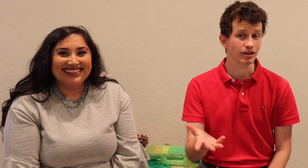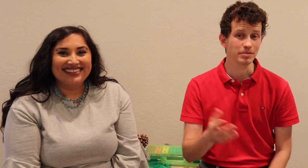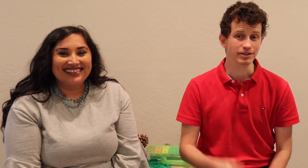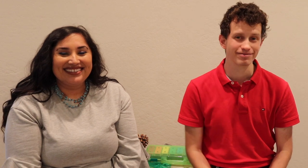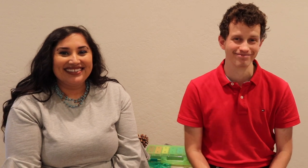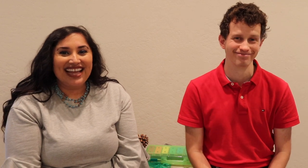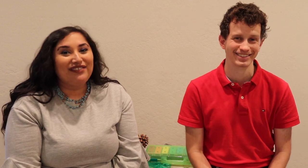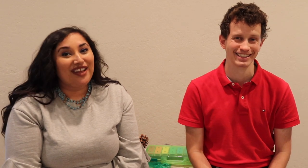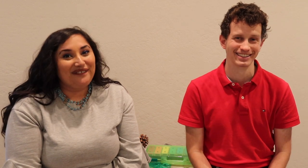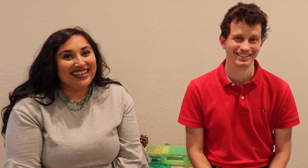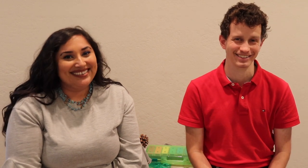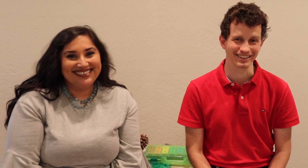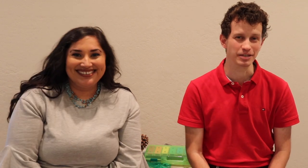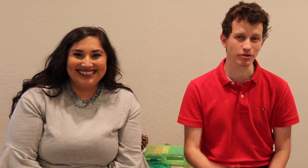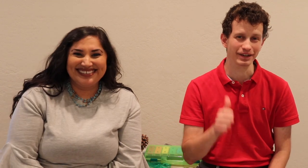the comments. Have a lot of fun. Keep growing.